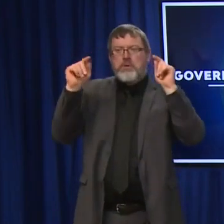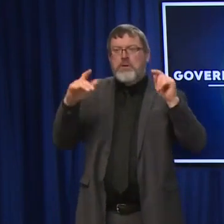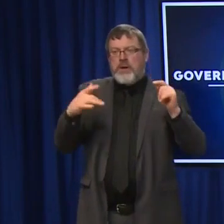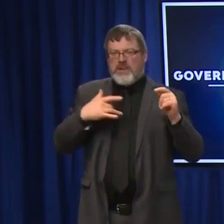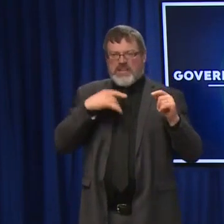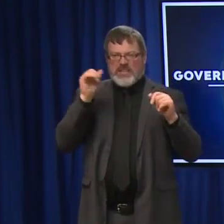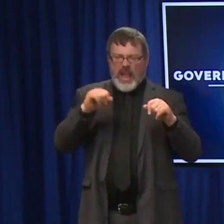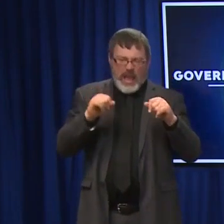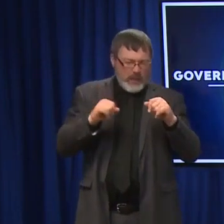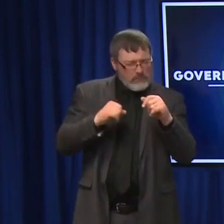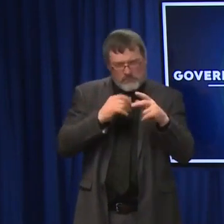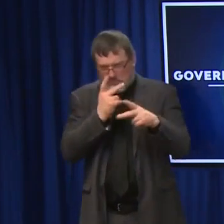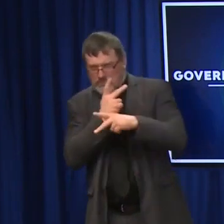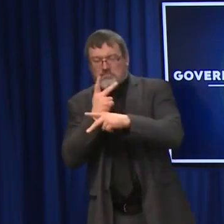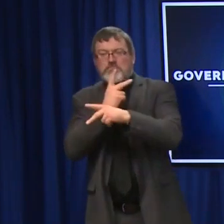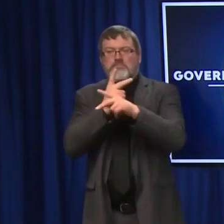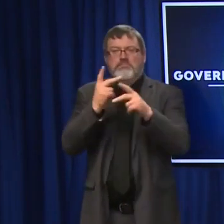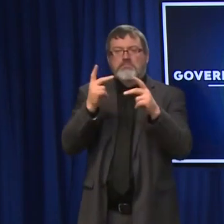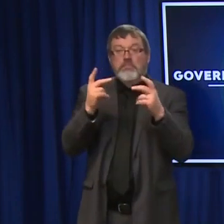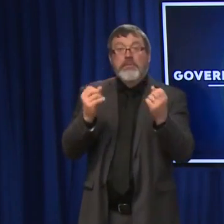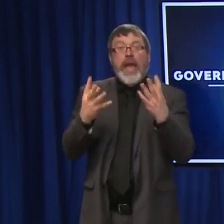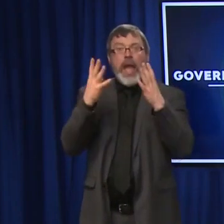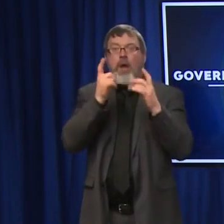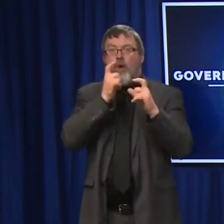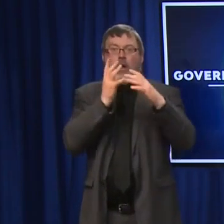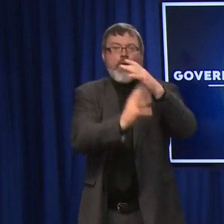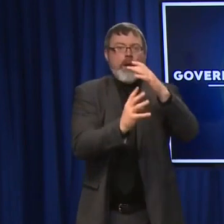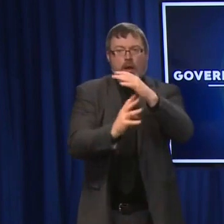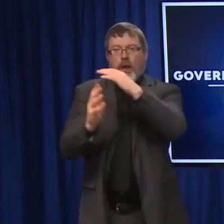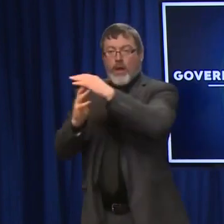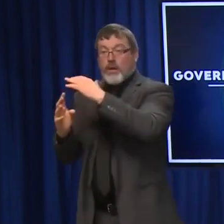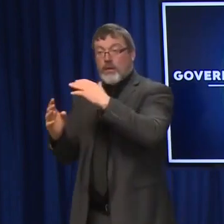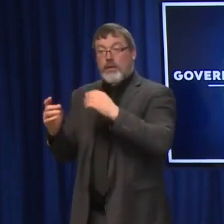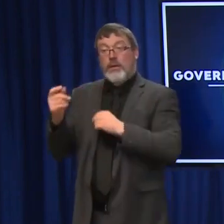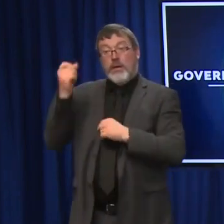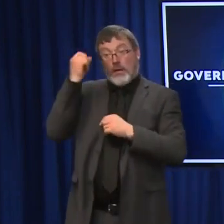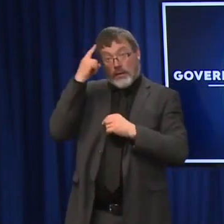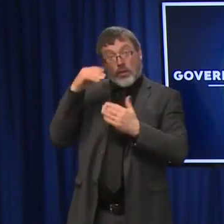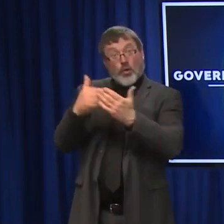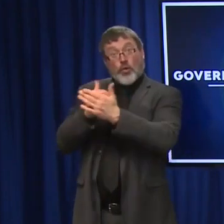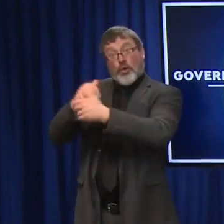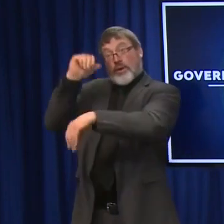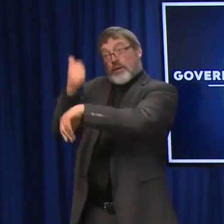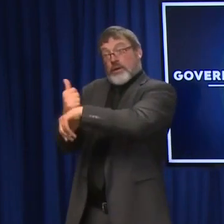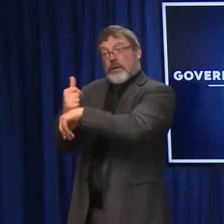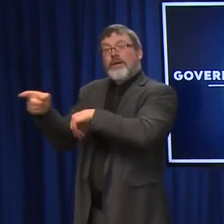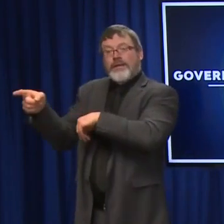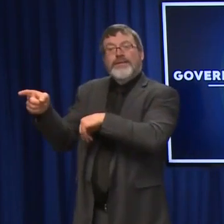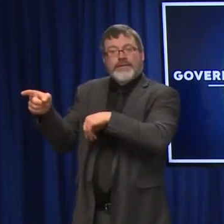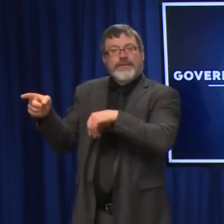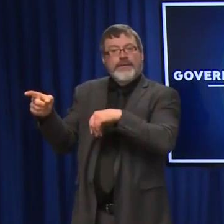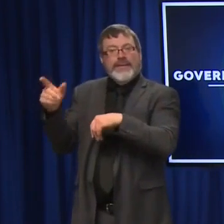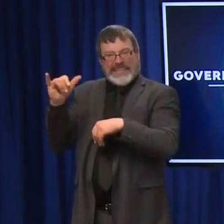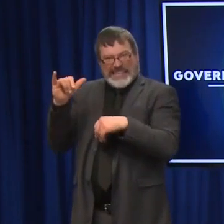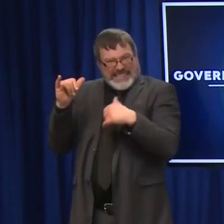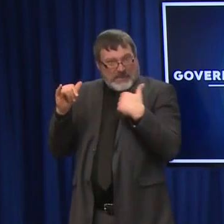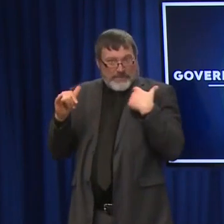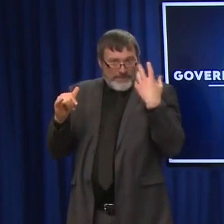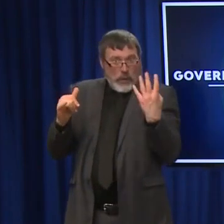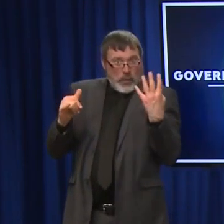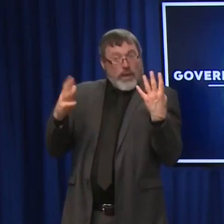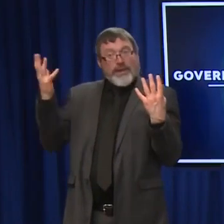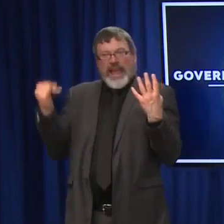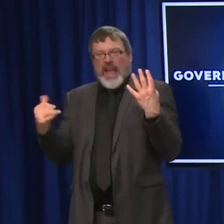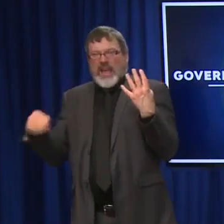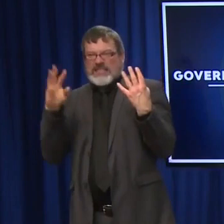folks actually took care of that. But I can tell you when we put these new sites in, we're putting six more sites out there. That's really being done based on